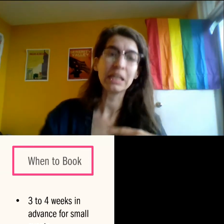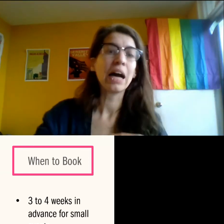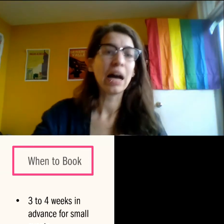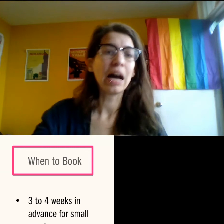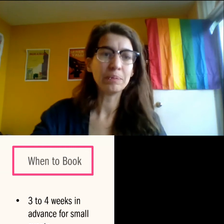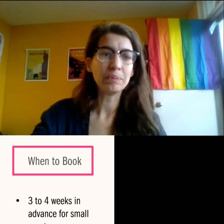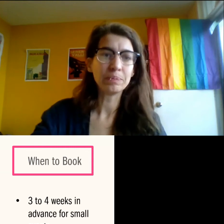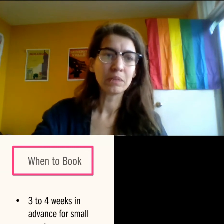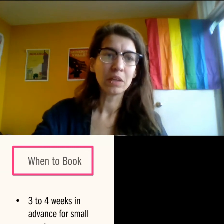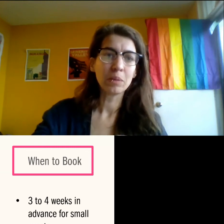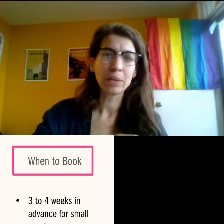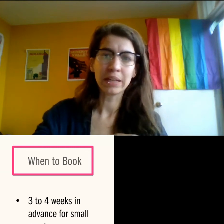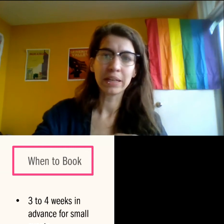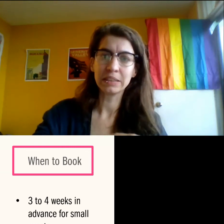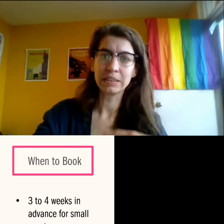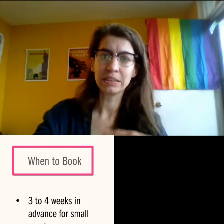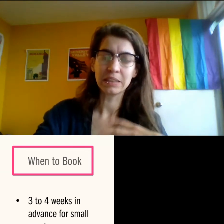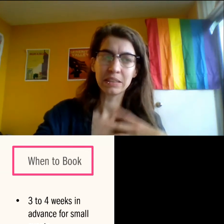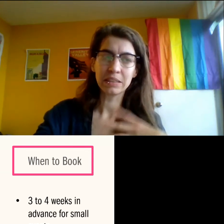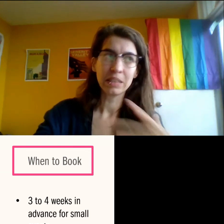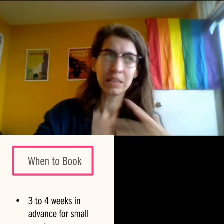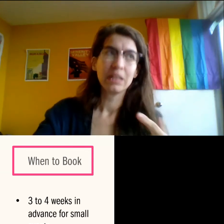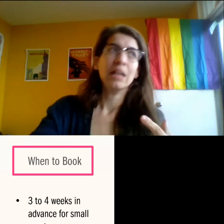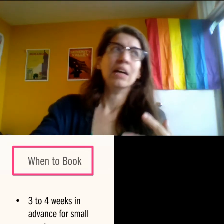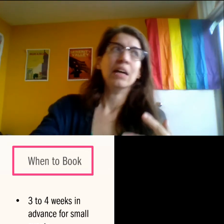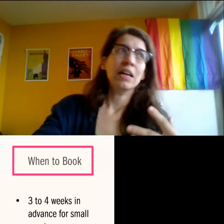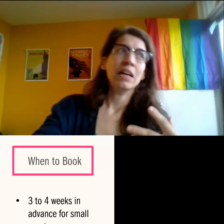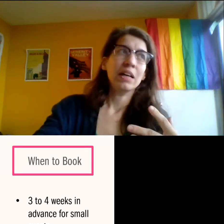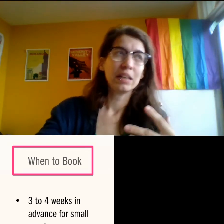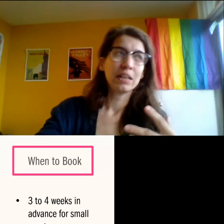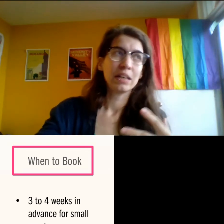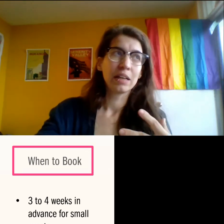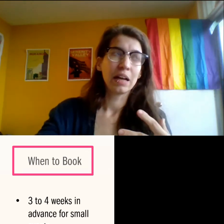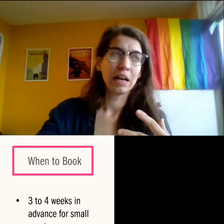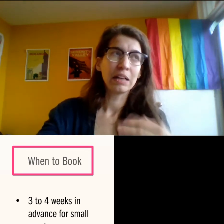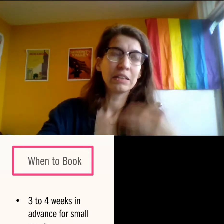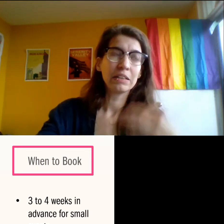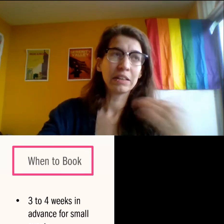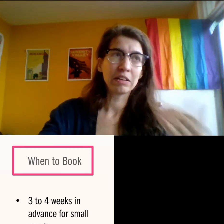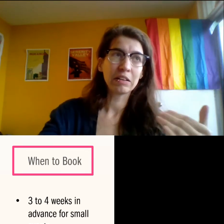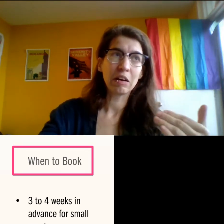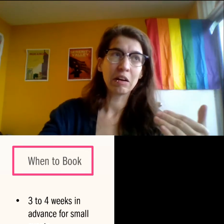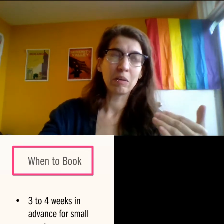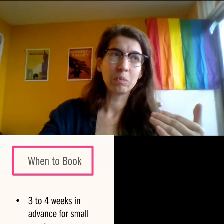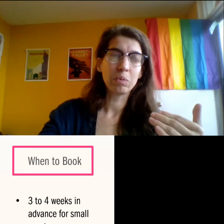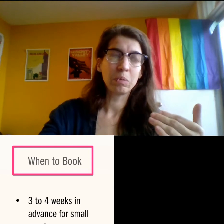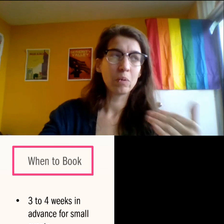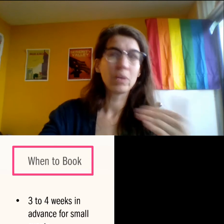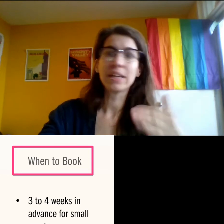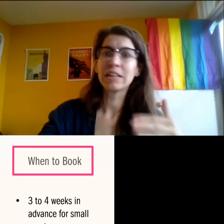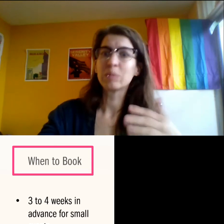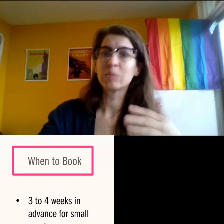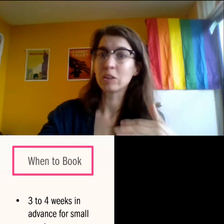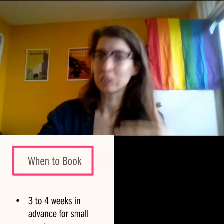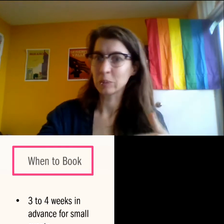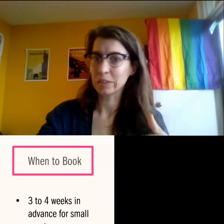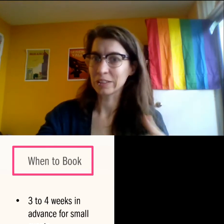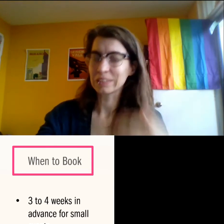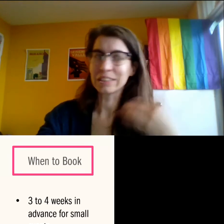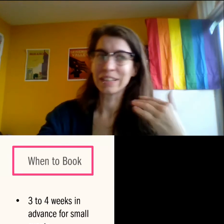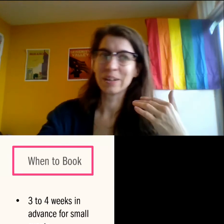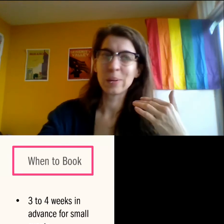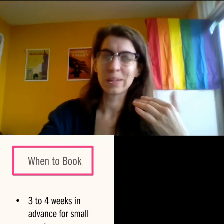it. Um, because, uh, there we need more